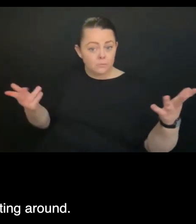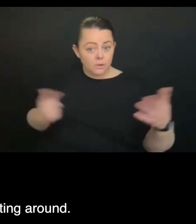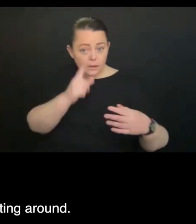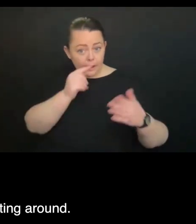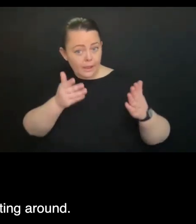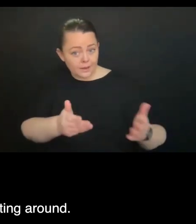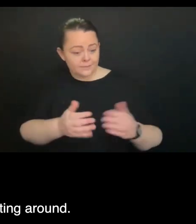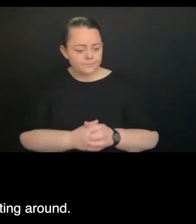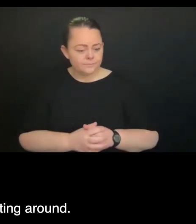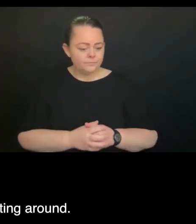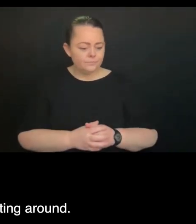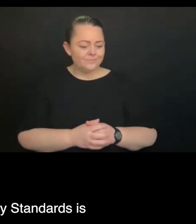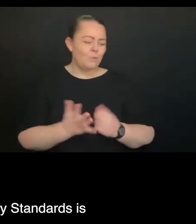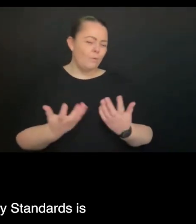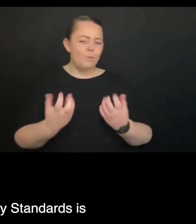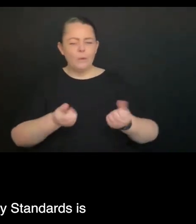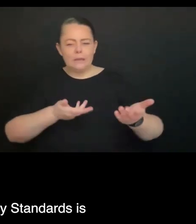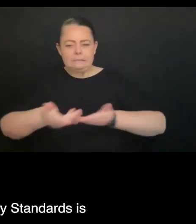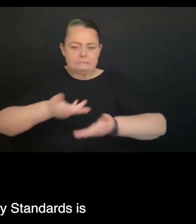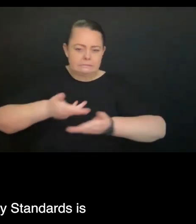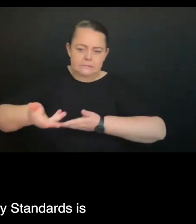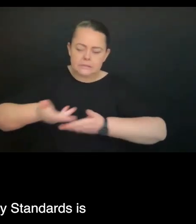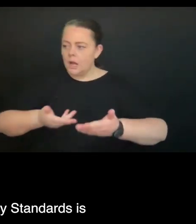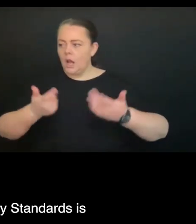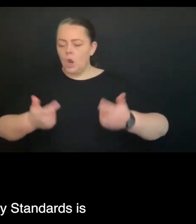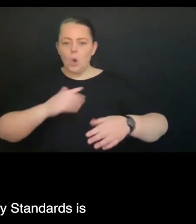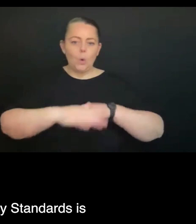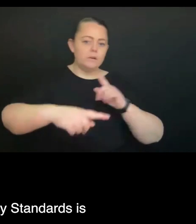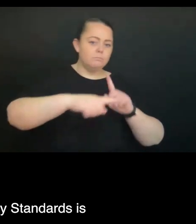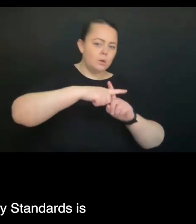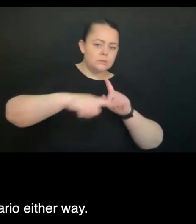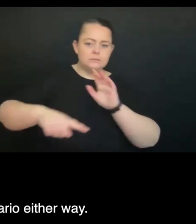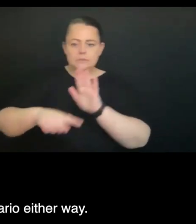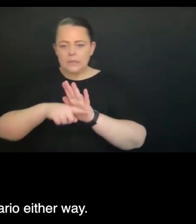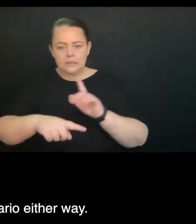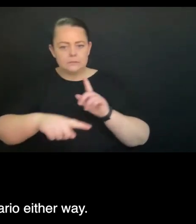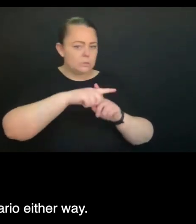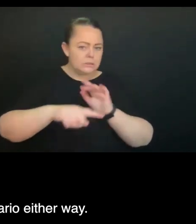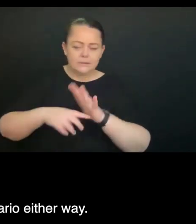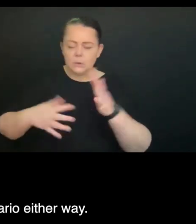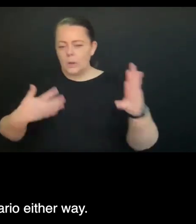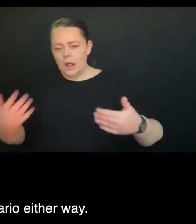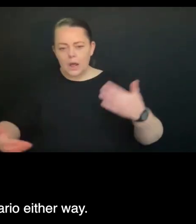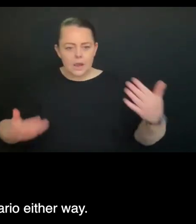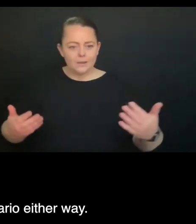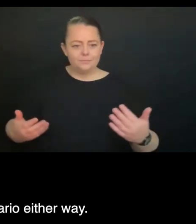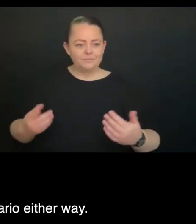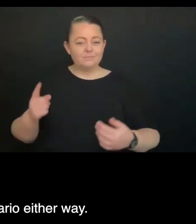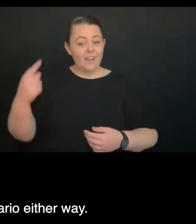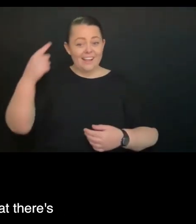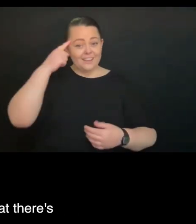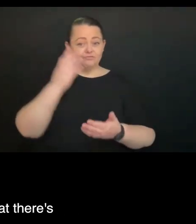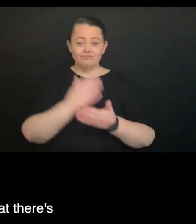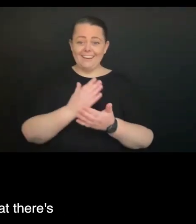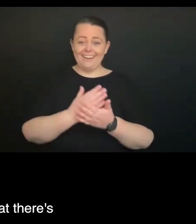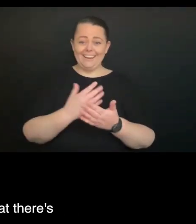cons and a number of options floating around it. To me, the aged care quality standards is future-proofed against the scenario either way,